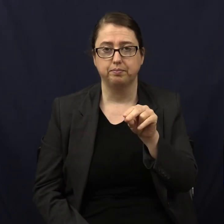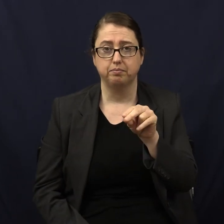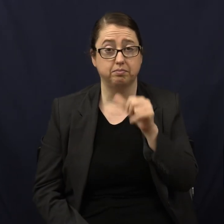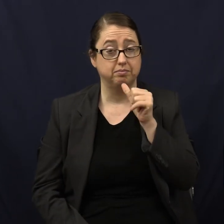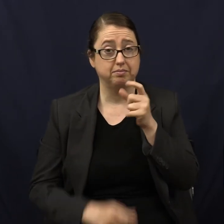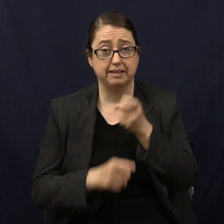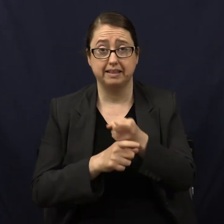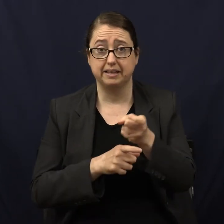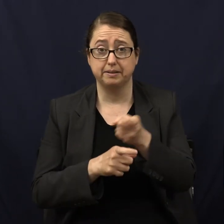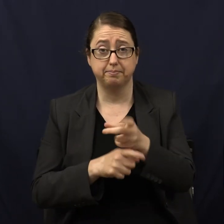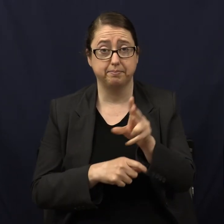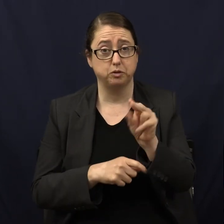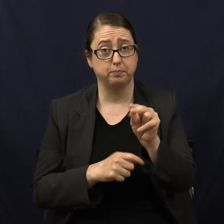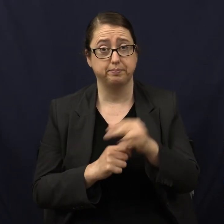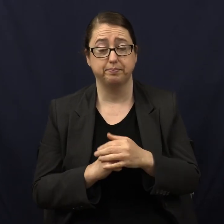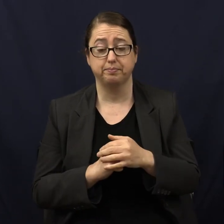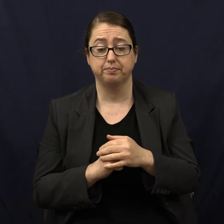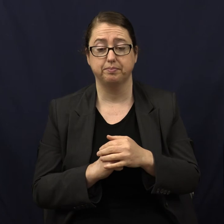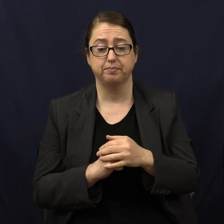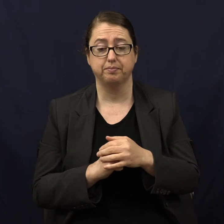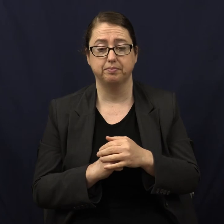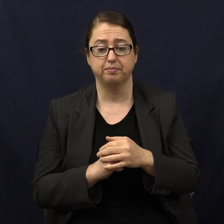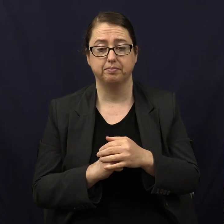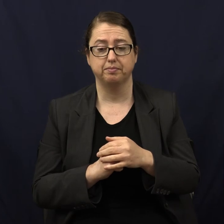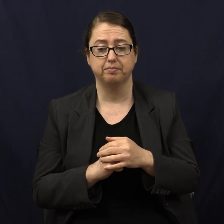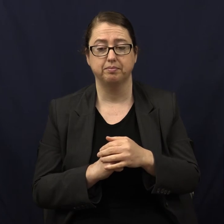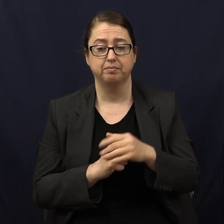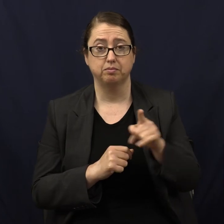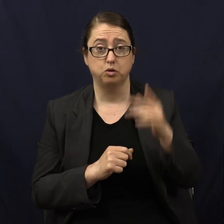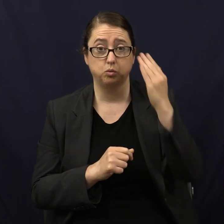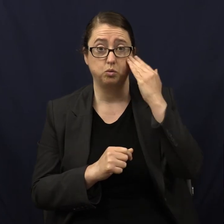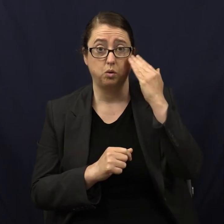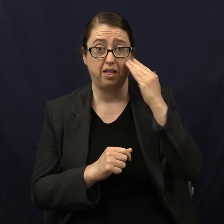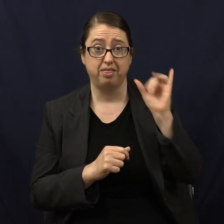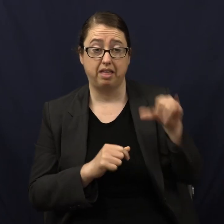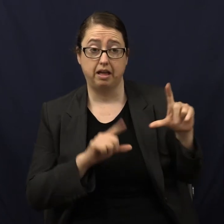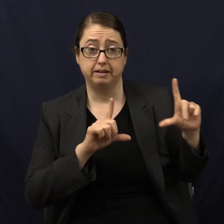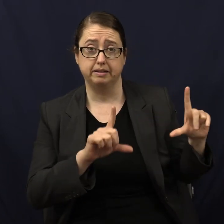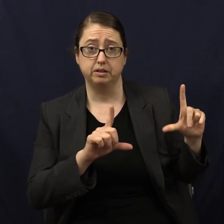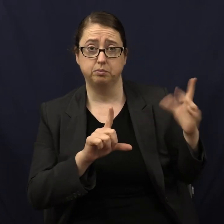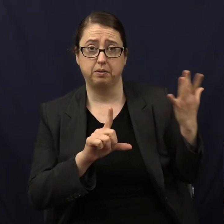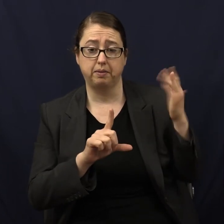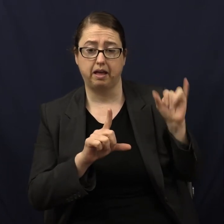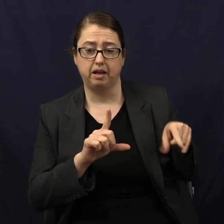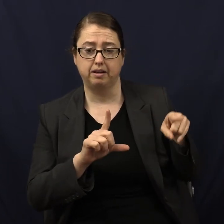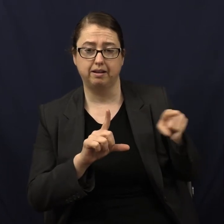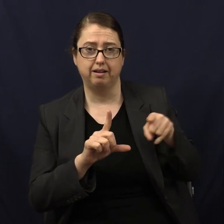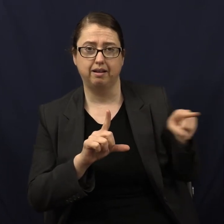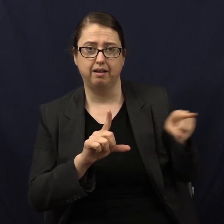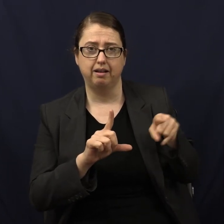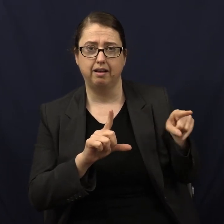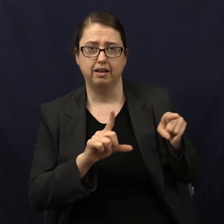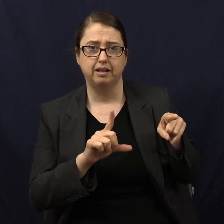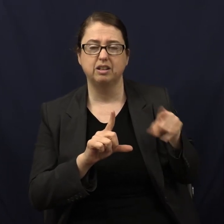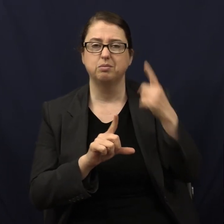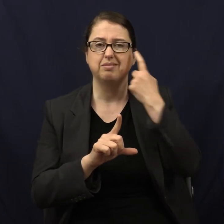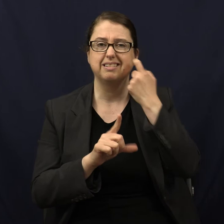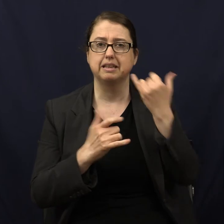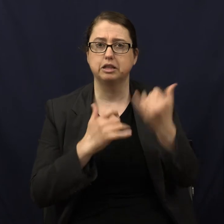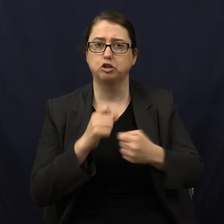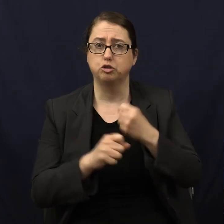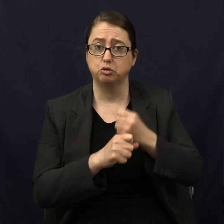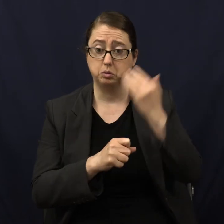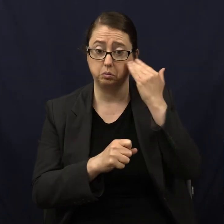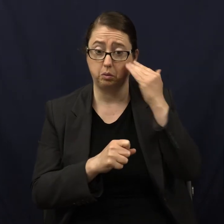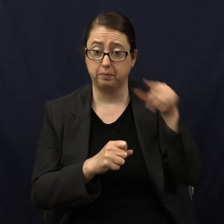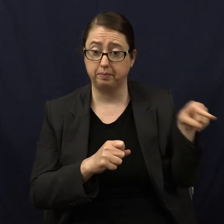I'm not kidding you. Does anyone know what this is? Who knows what this is? This has just come out this year. Does